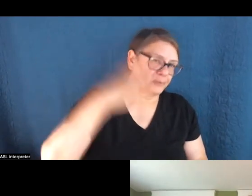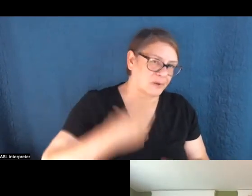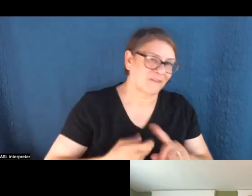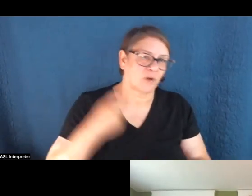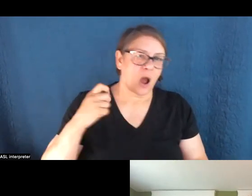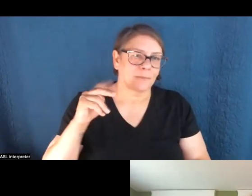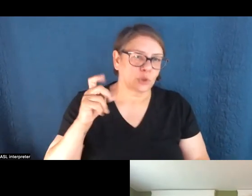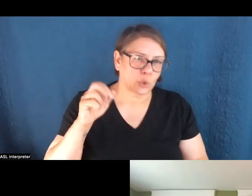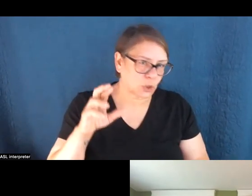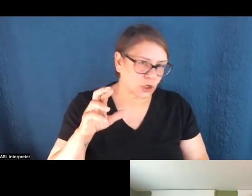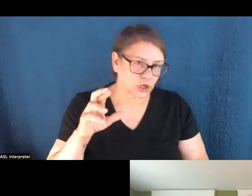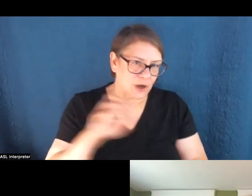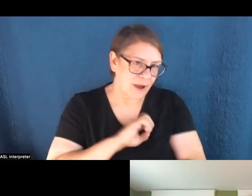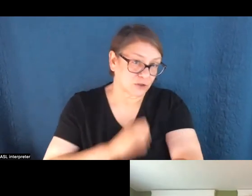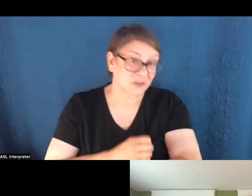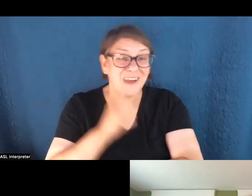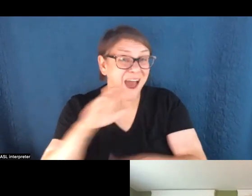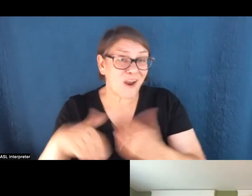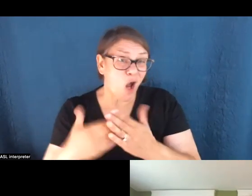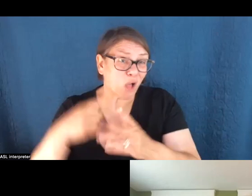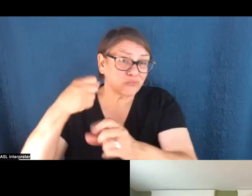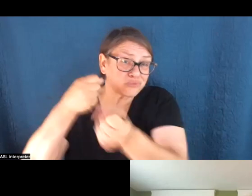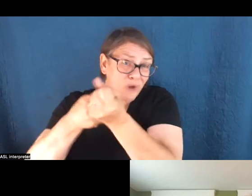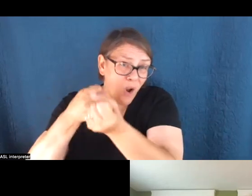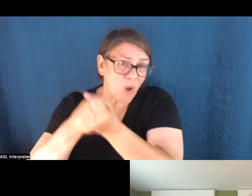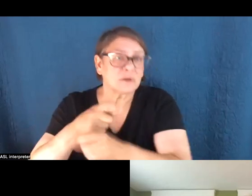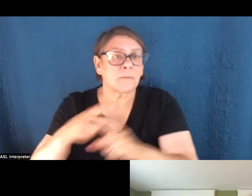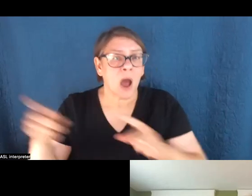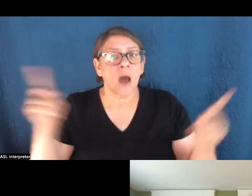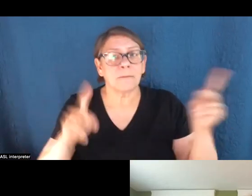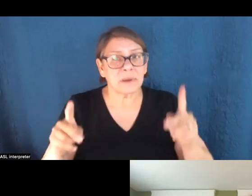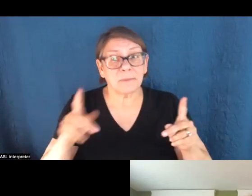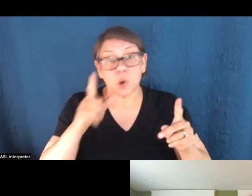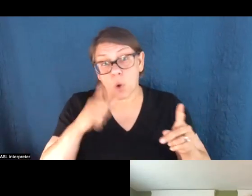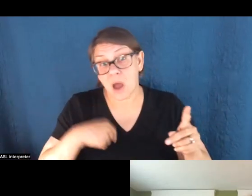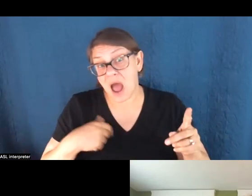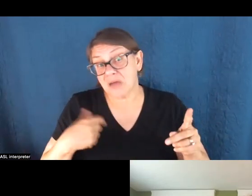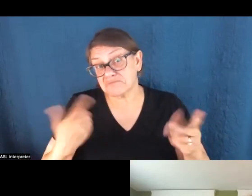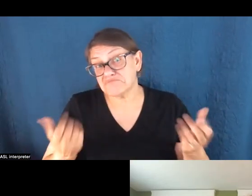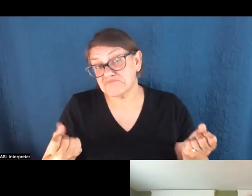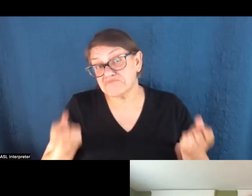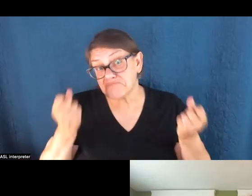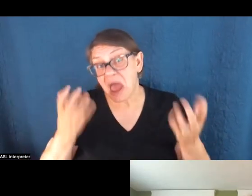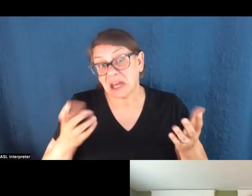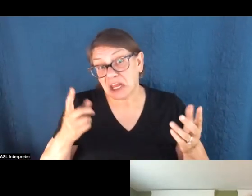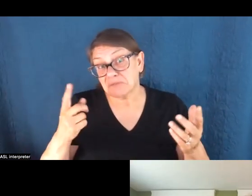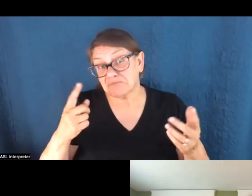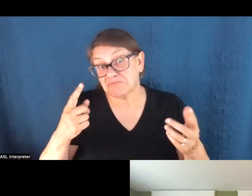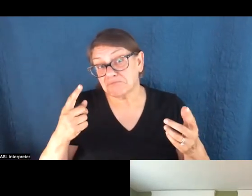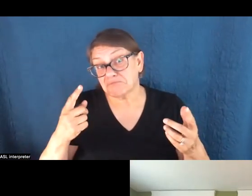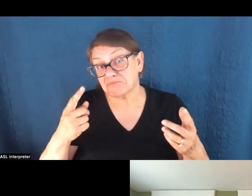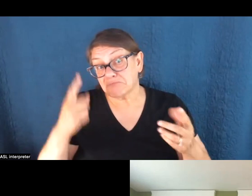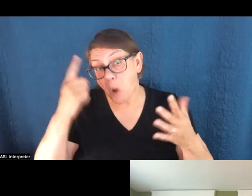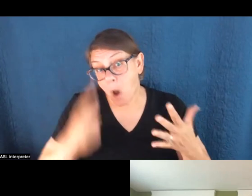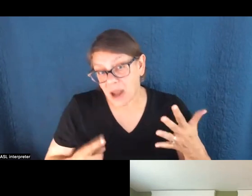not that they're all bros, I, you know, that sort of a slang terminology, but, but people who are pro-nuclear, who have many legitimate and worthwhile arguments, but who are in